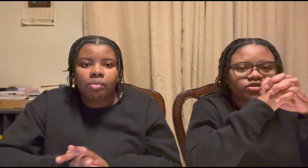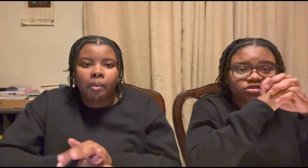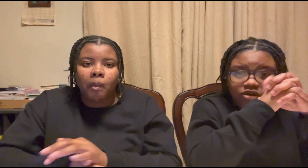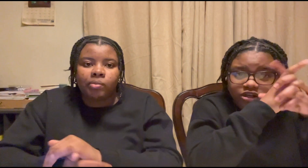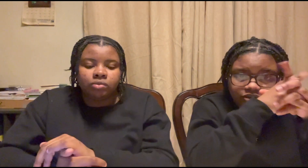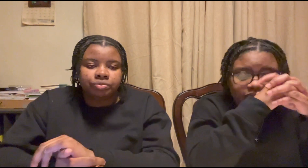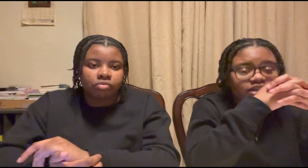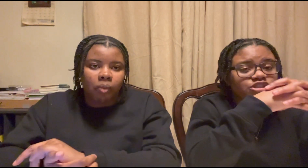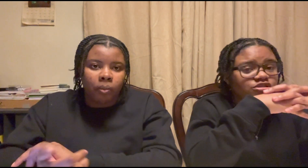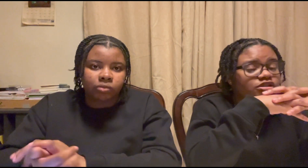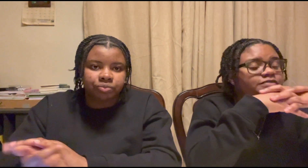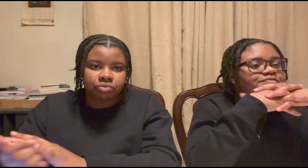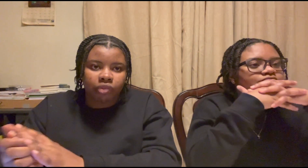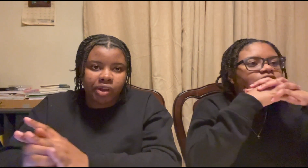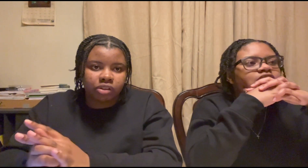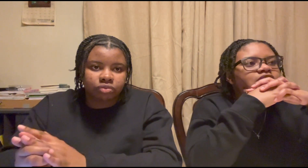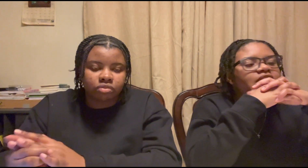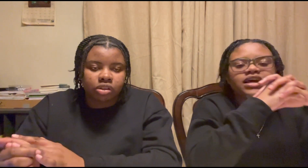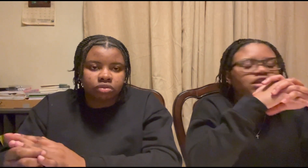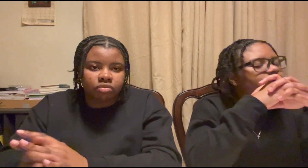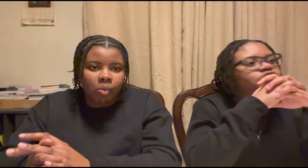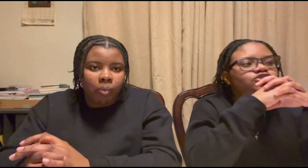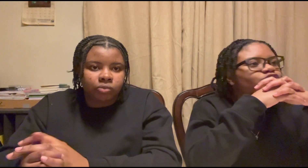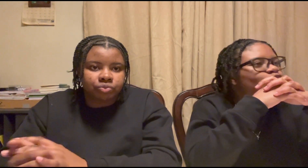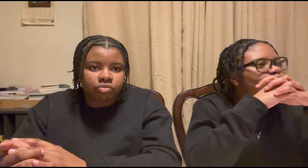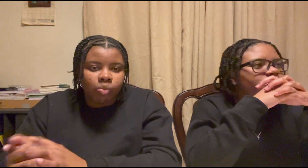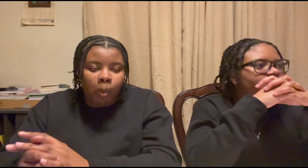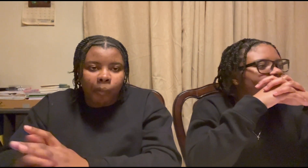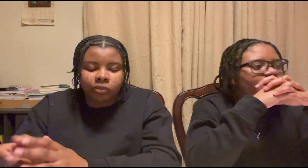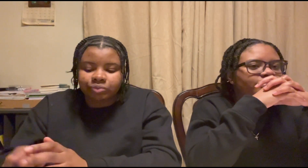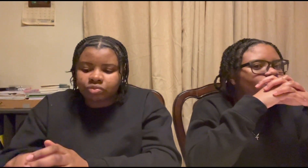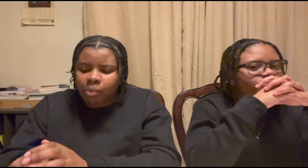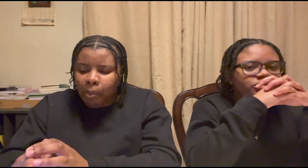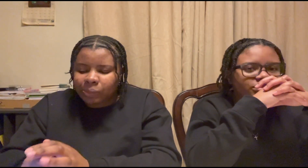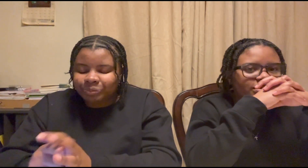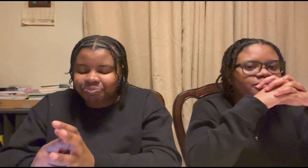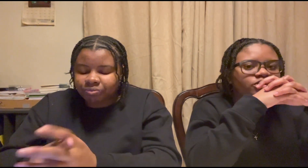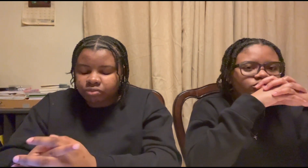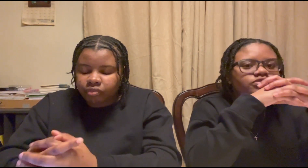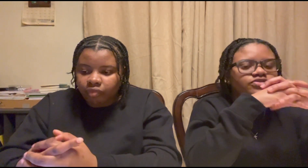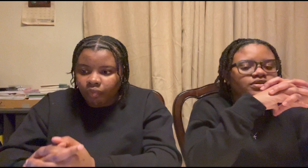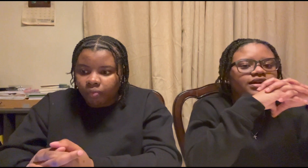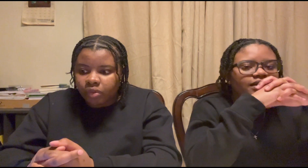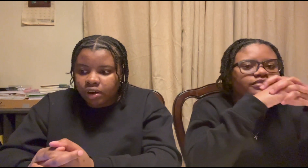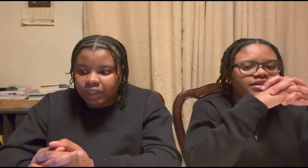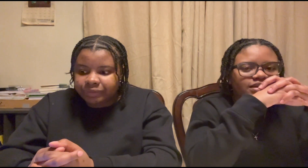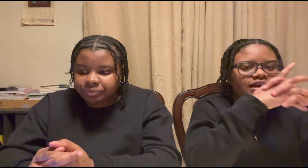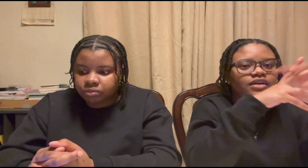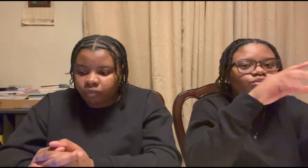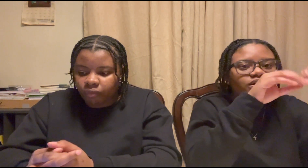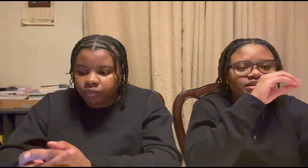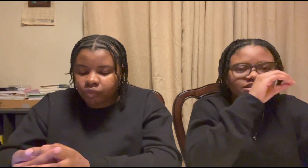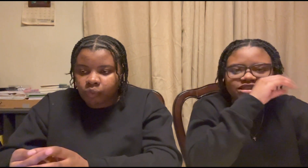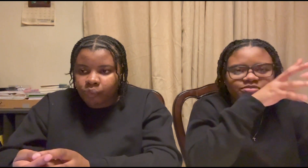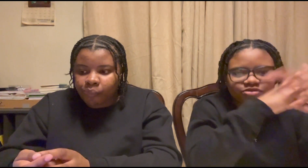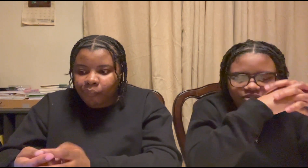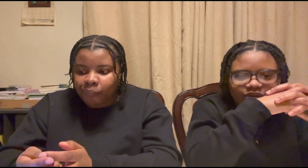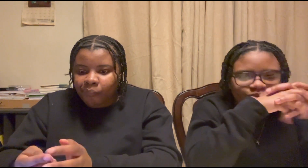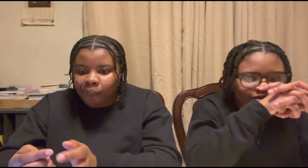one underrated she's good i got there's just too much to name too much to name but those are a few that i really like i don't want to keep you know i don't want to